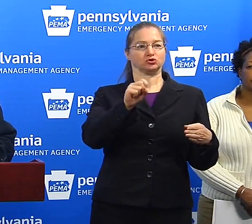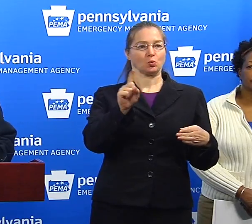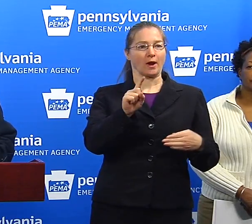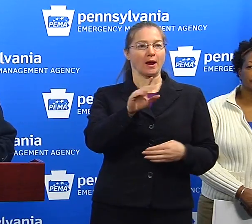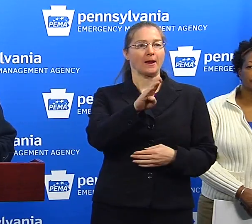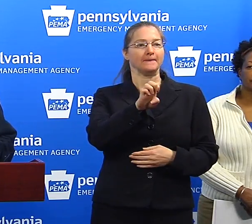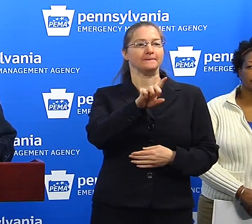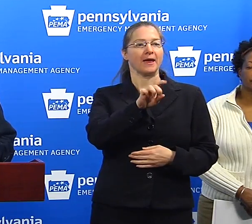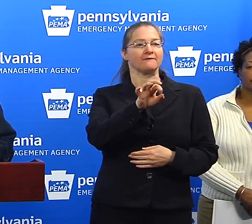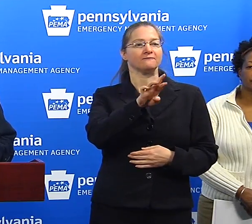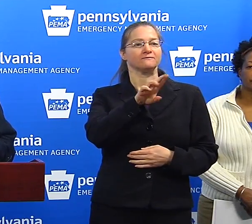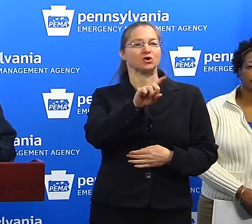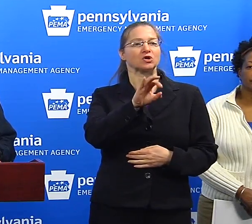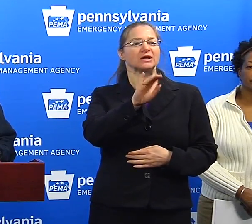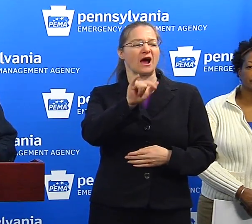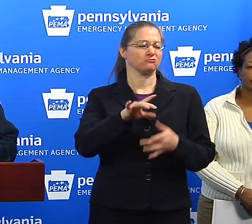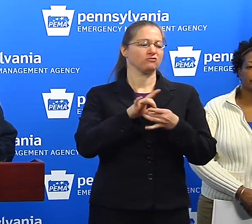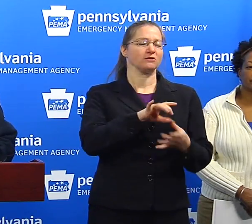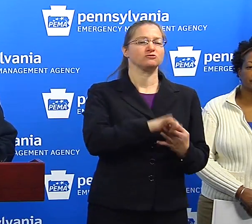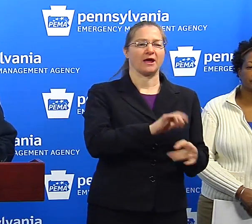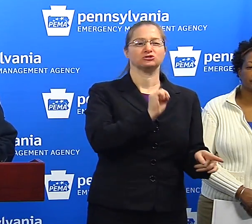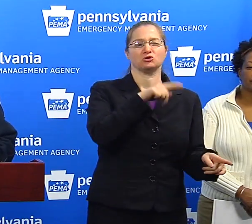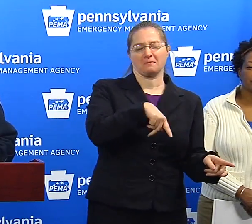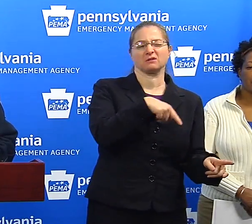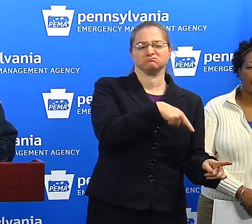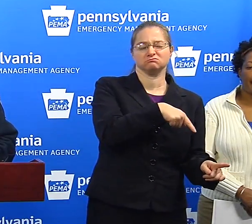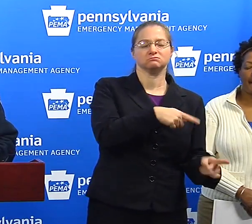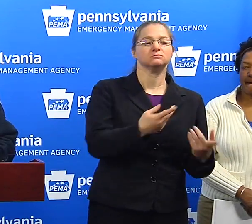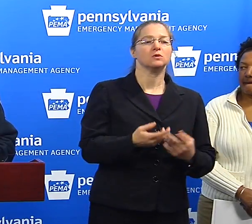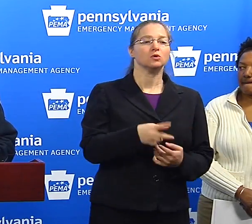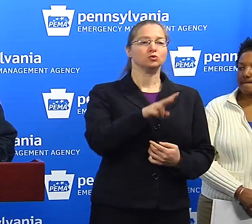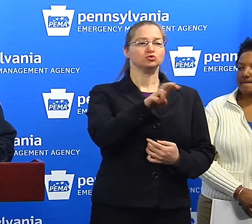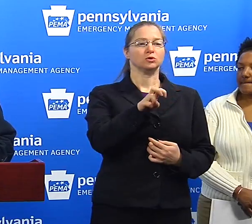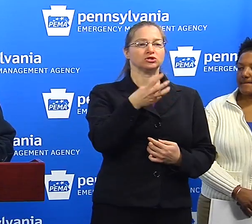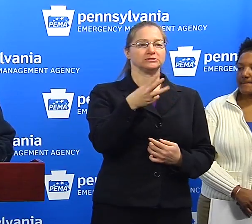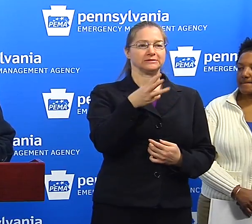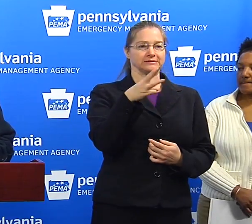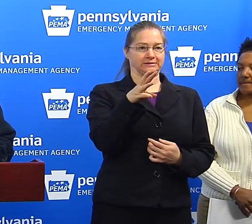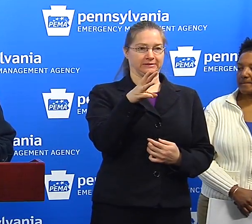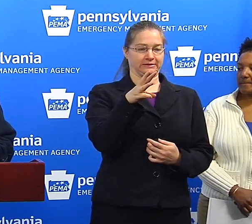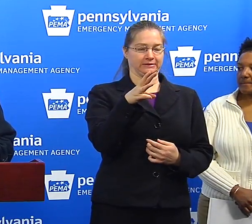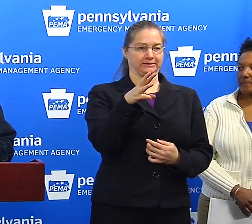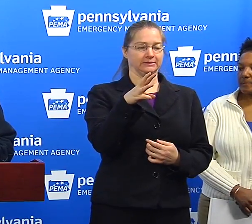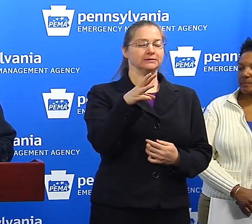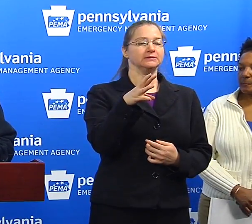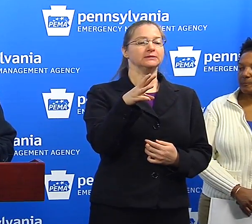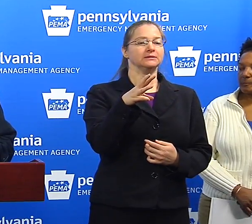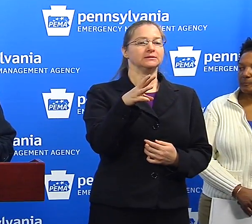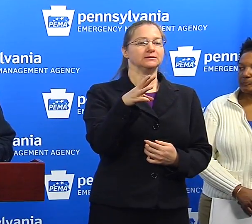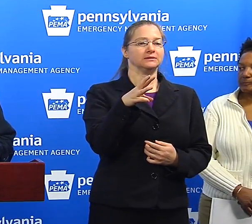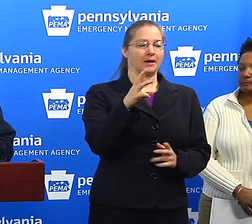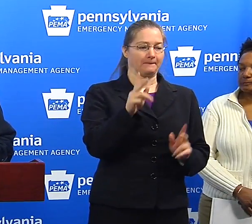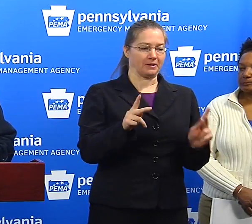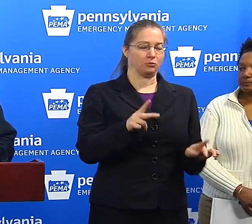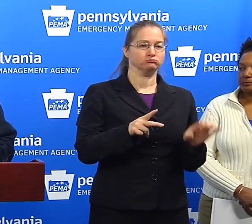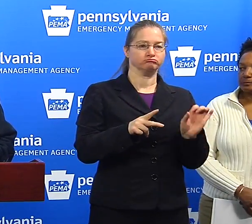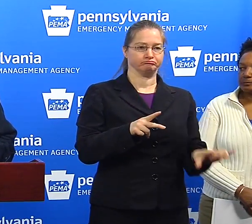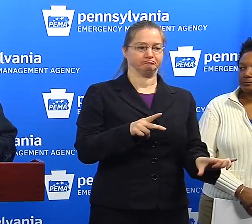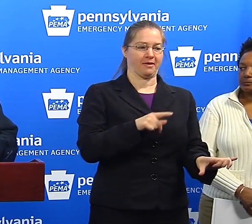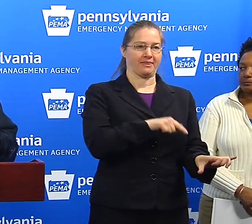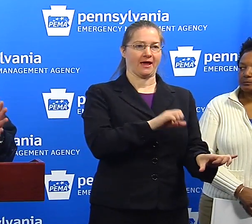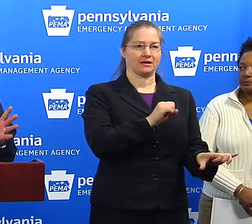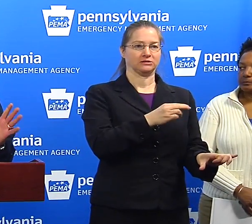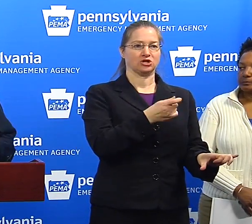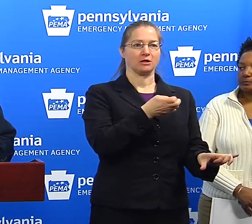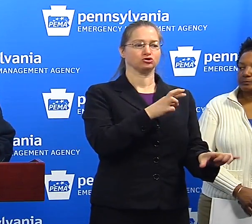Bedford County associated with the turnpike incident. 216 personnel were...individuals stayed in that shelter.